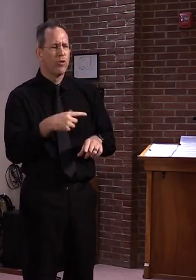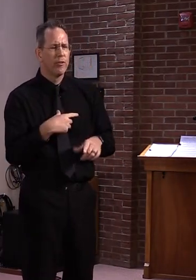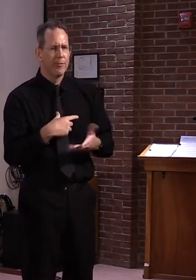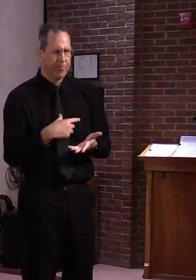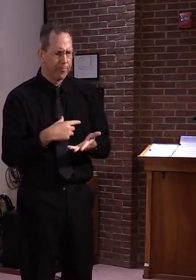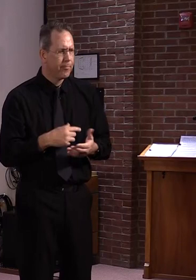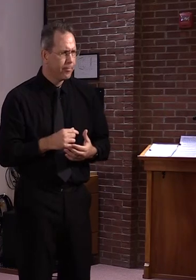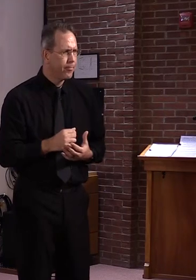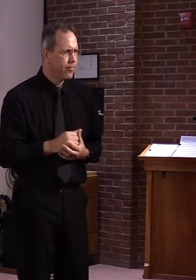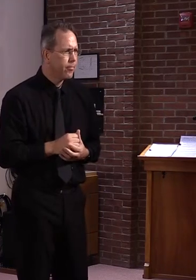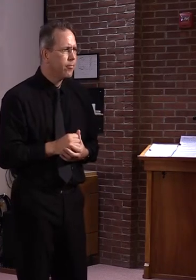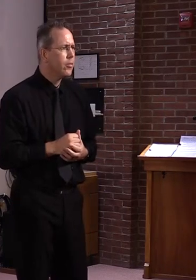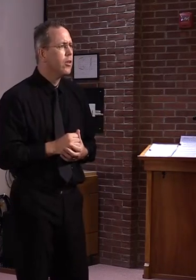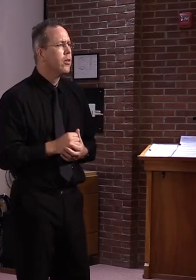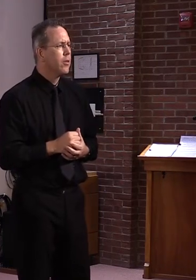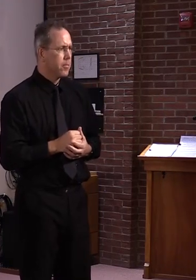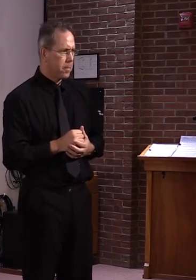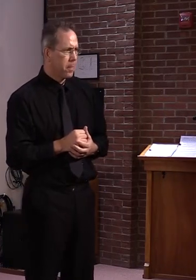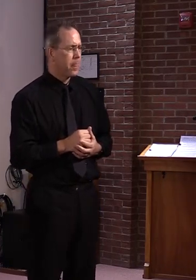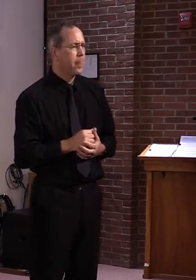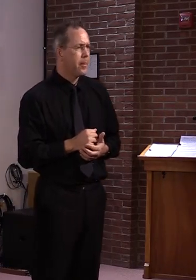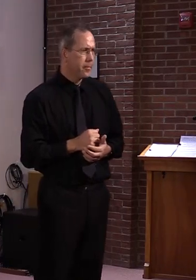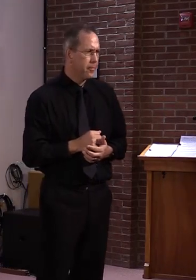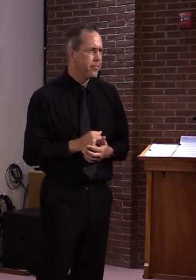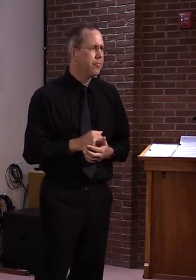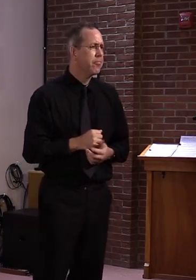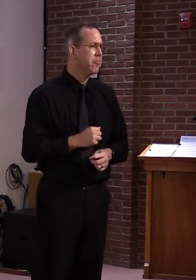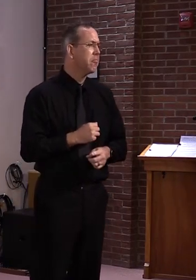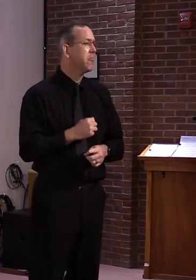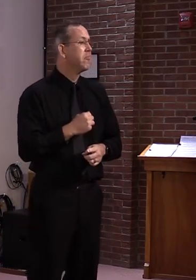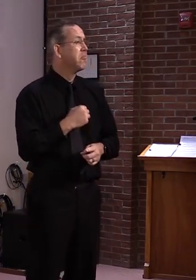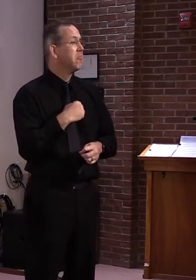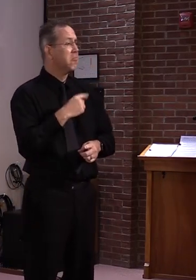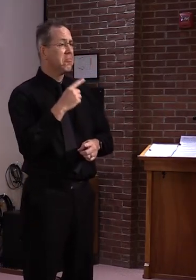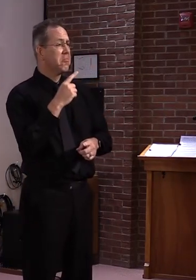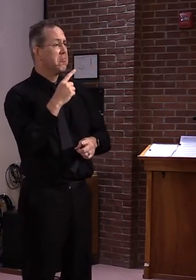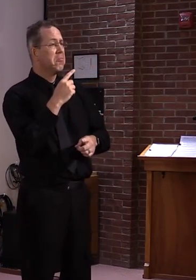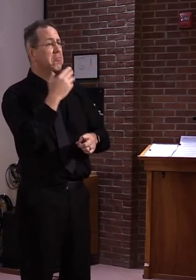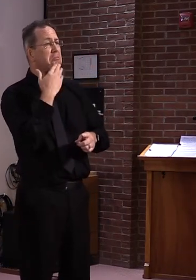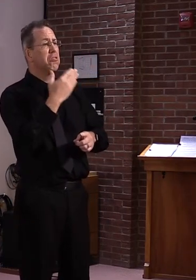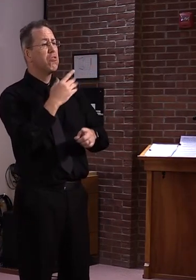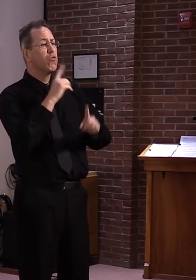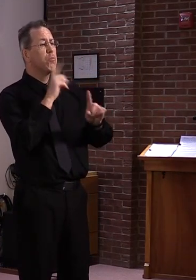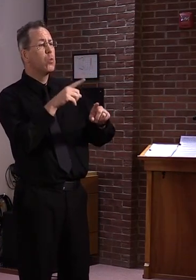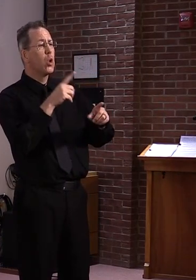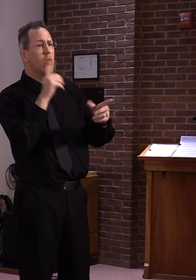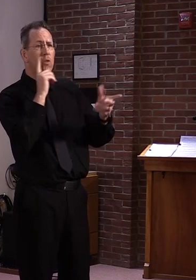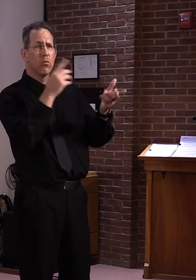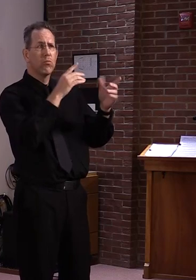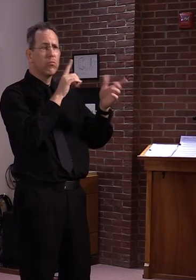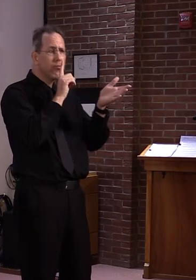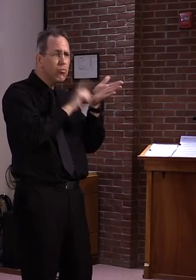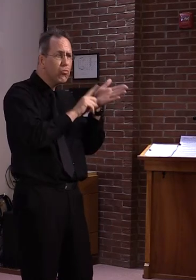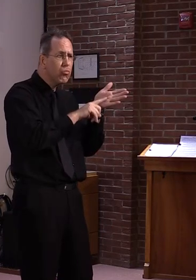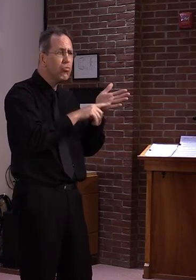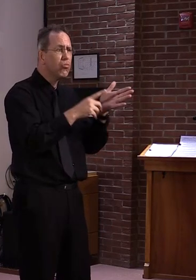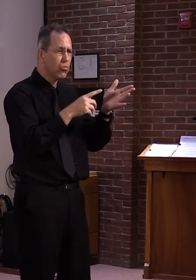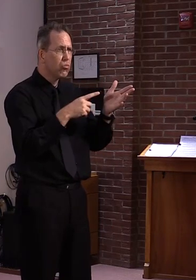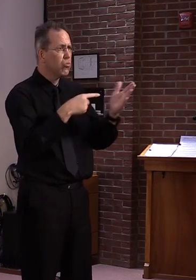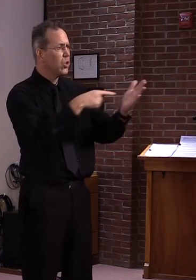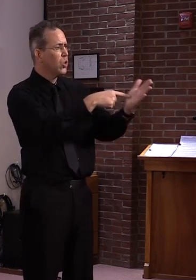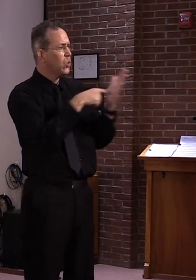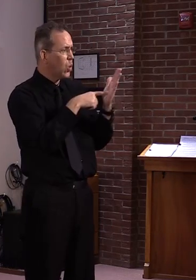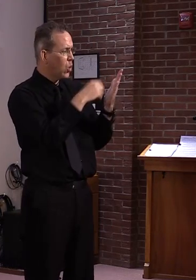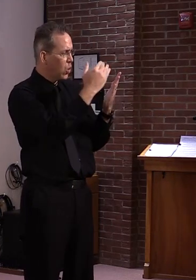Actually, I want to be complimentary to the report. I thought it pointed out some areas that we need to improve on. Obviously,